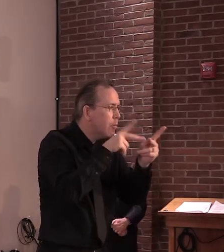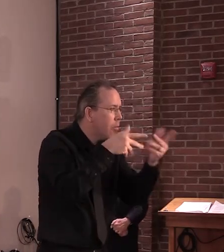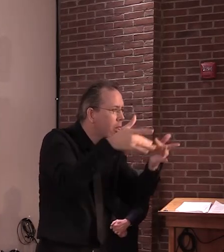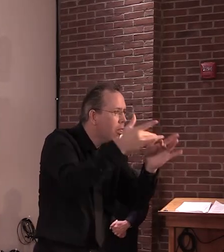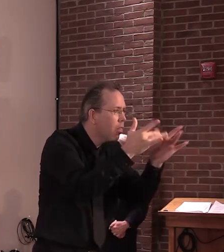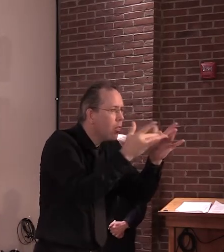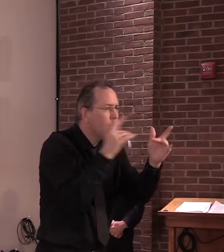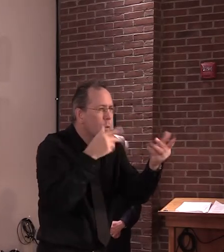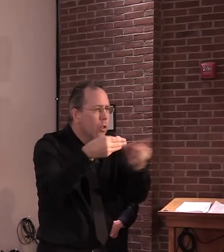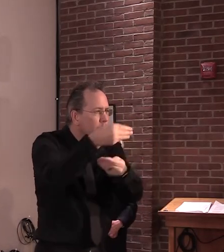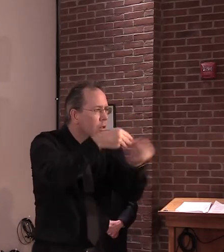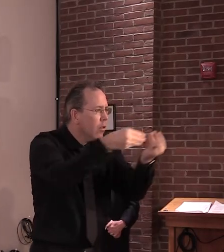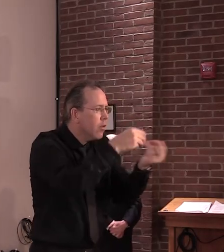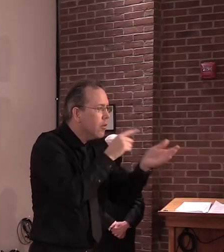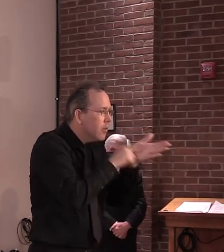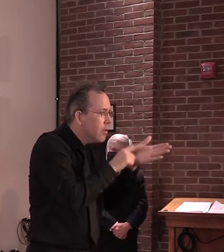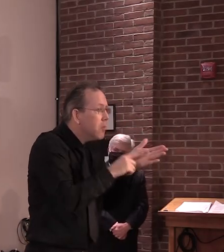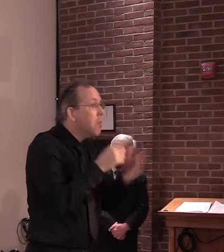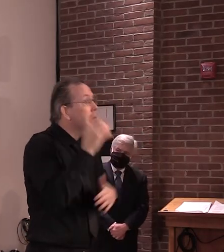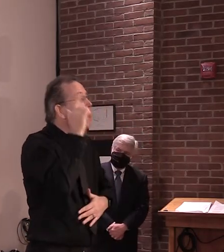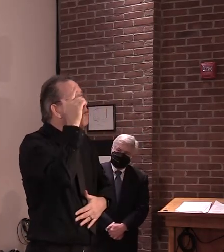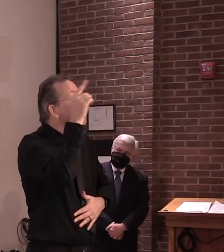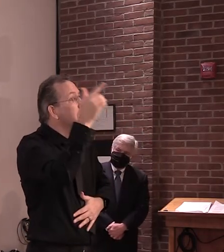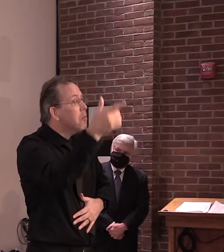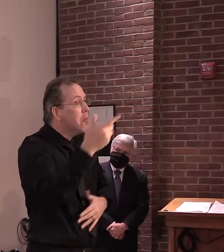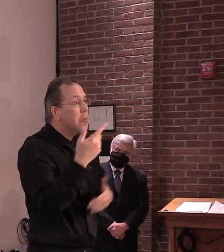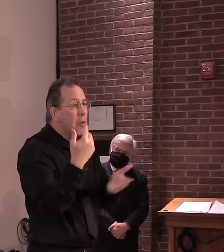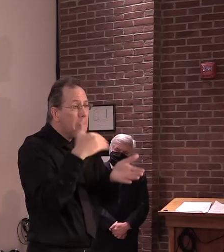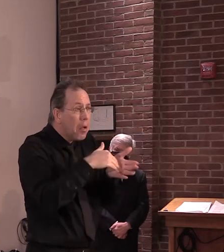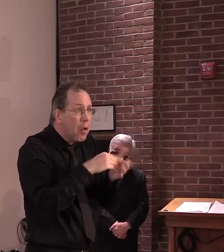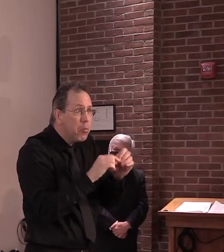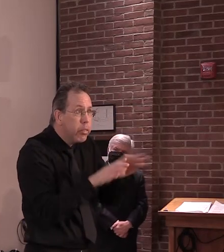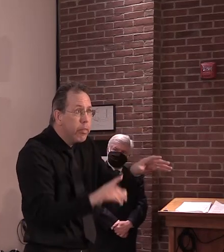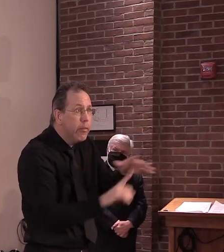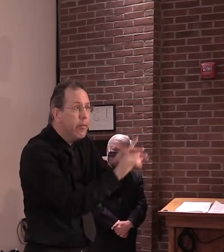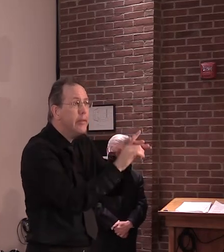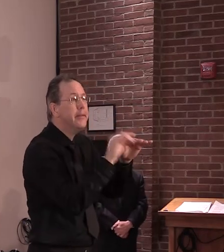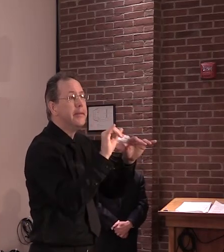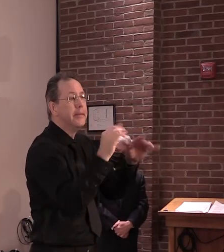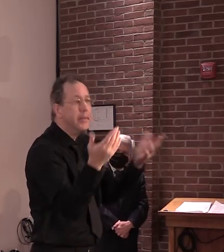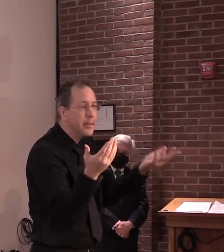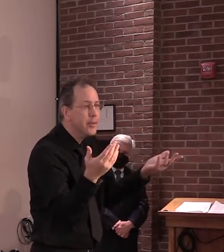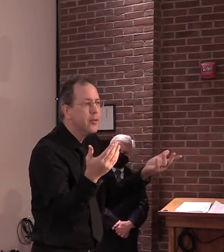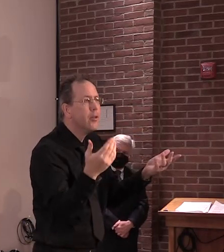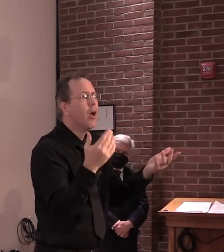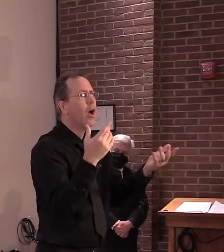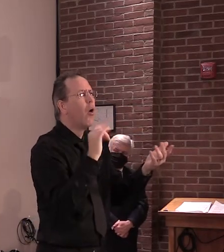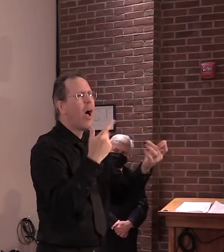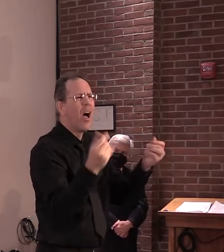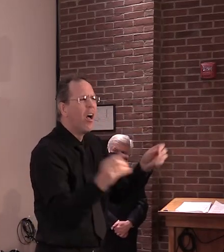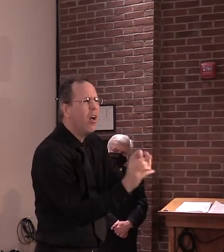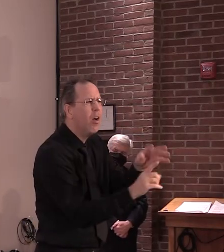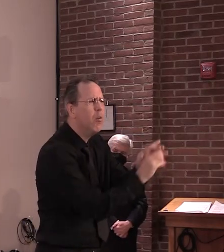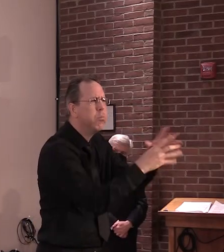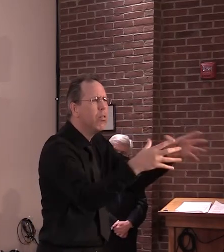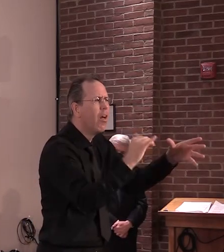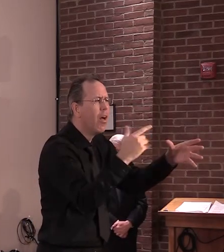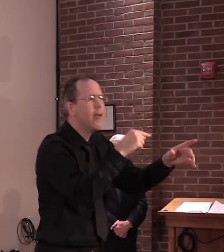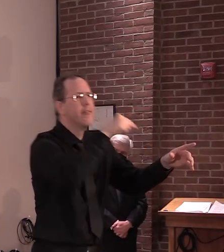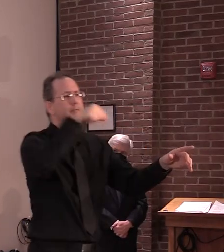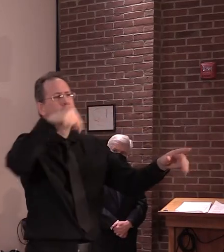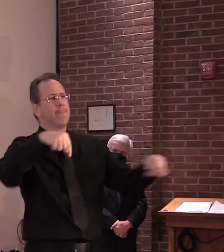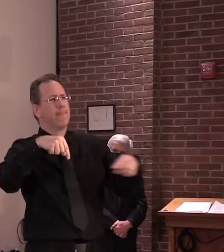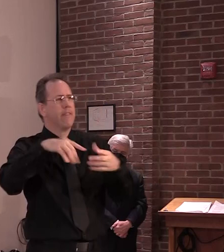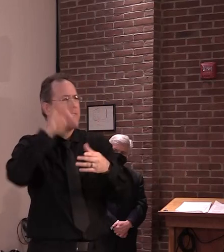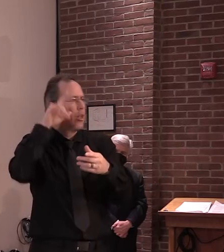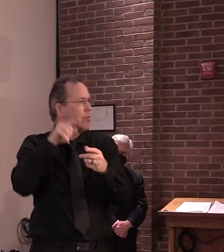with regard to a resurgence of disease, we want to know about it really early and not get to our